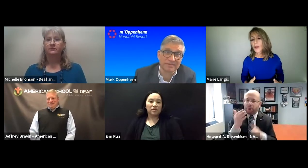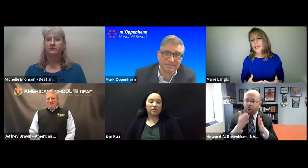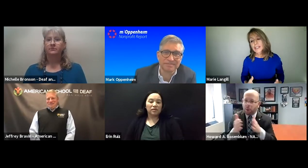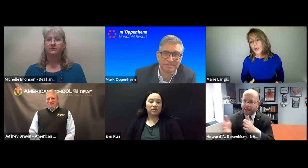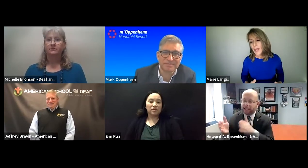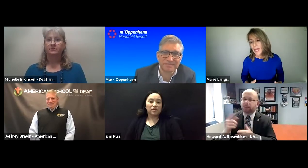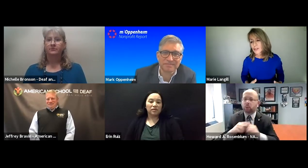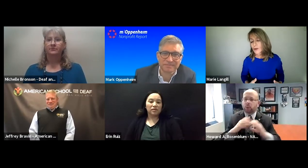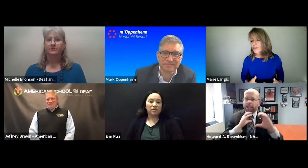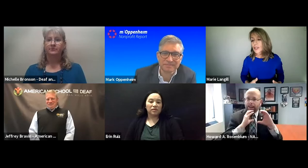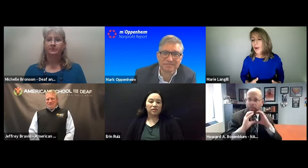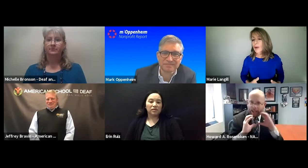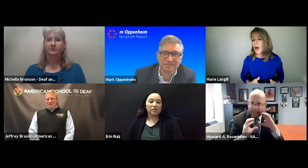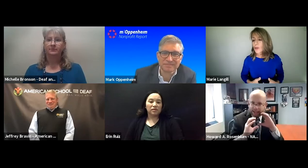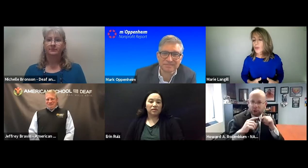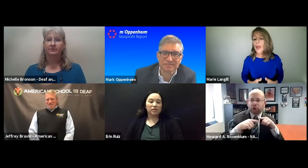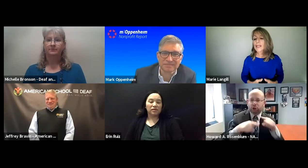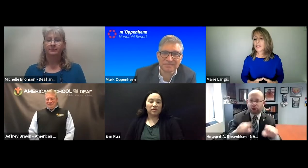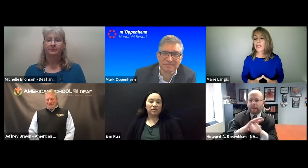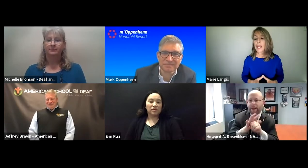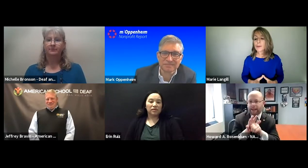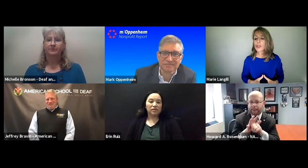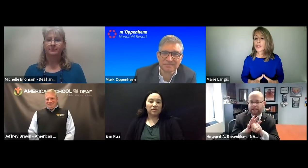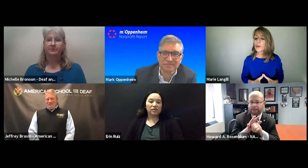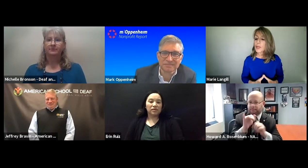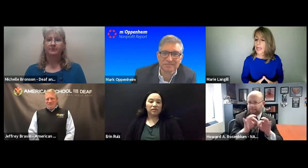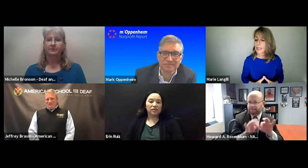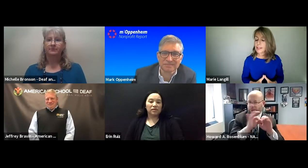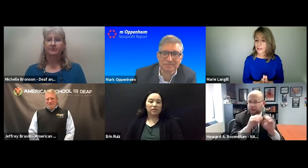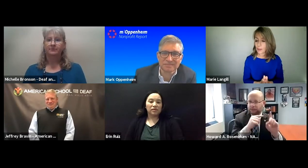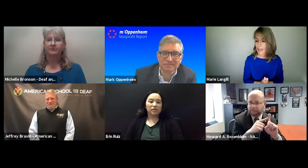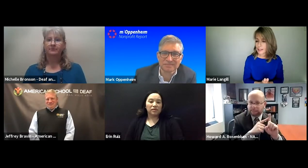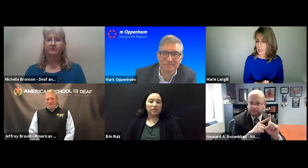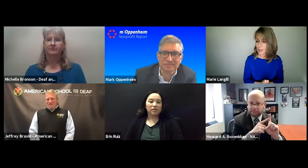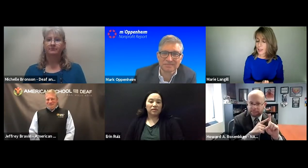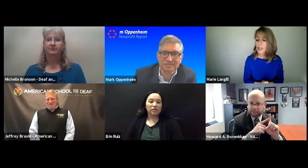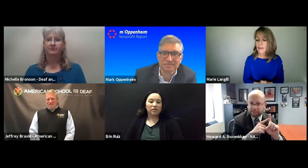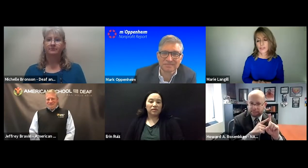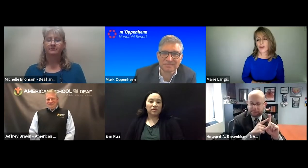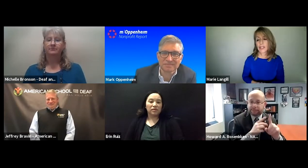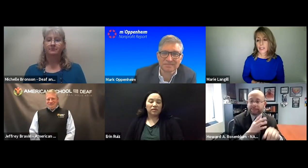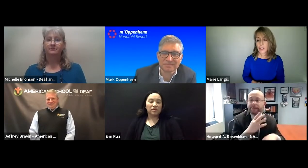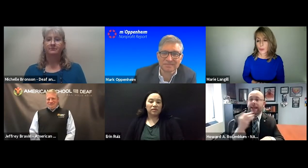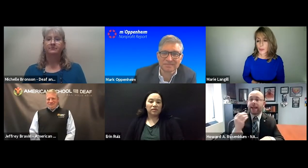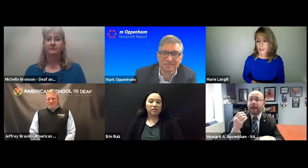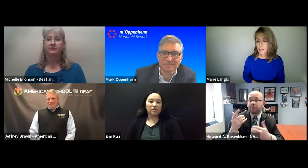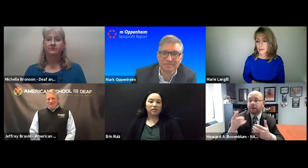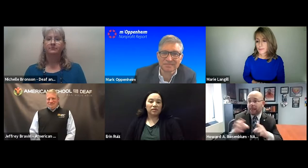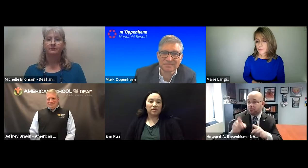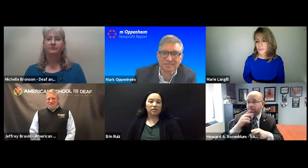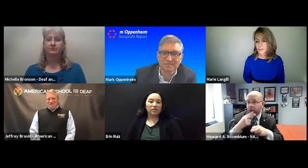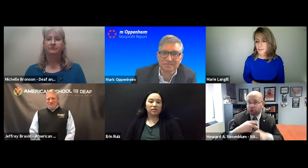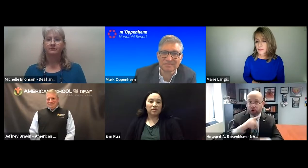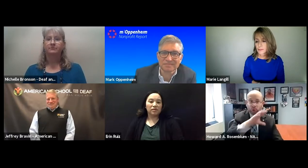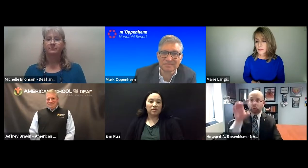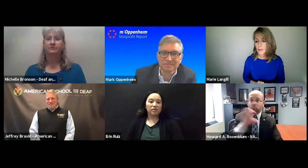where clear mask or figure out other ways to be able to communicate during the pandemic. That's vitally important.